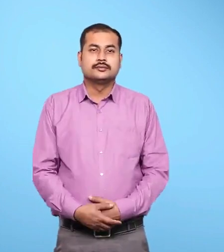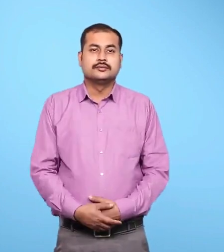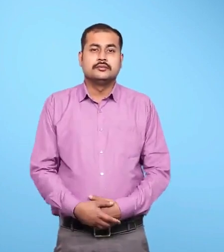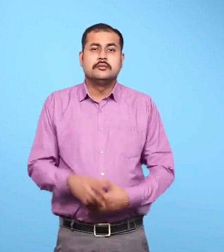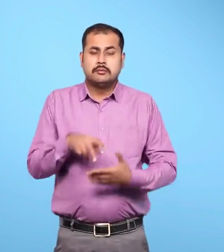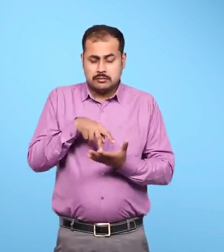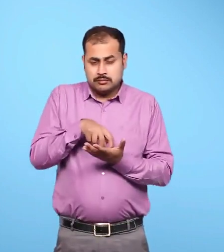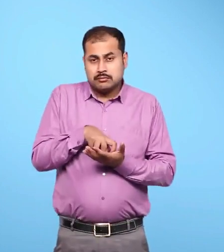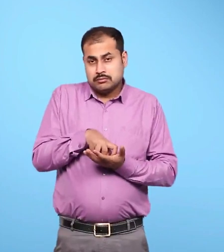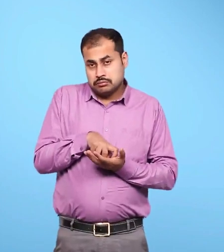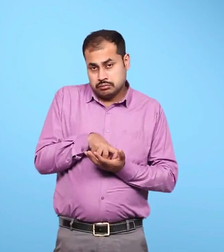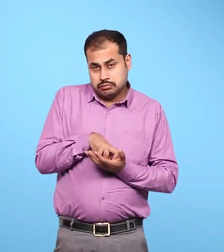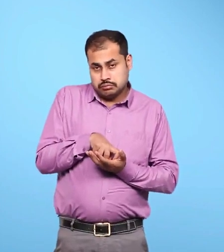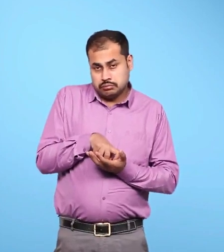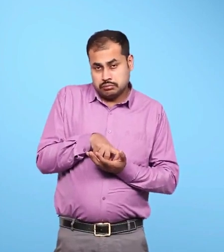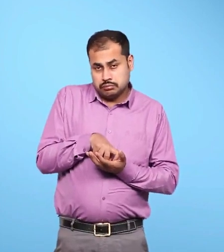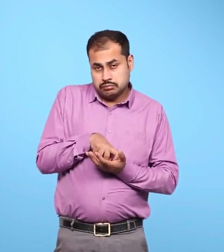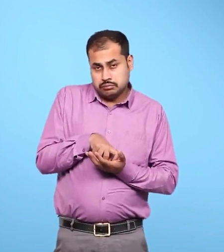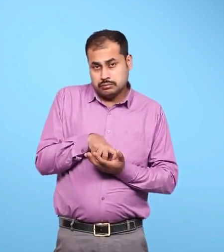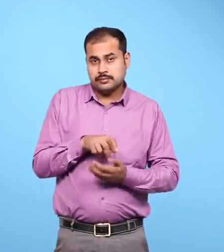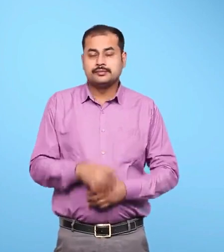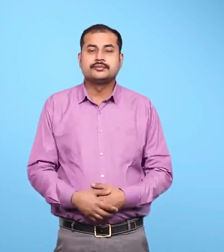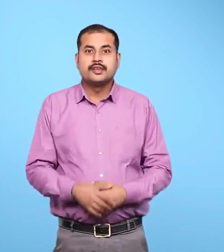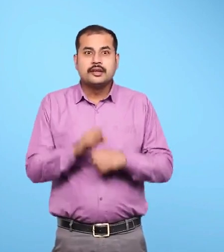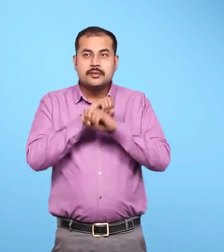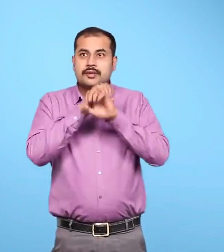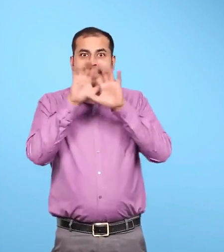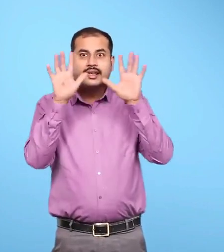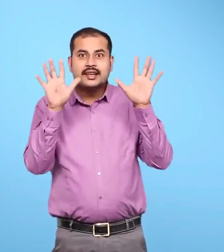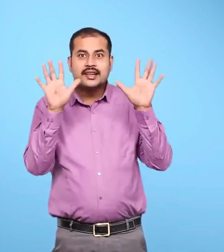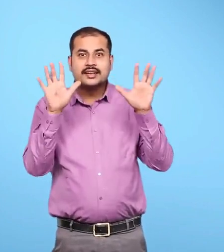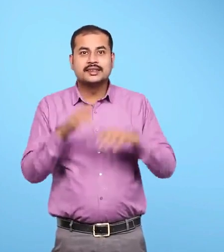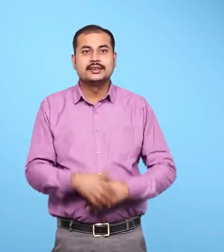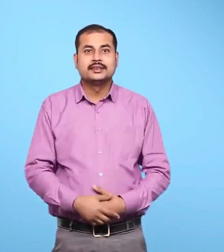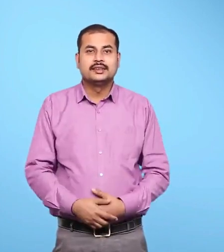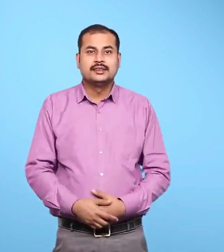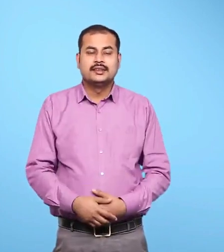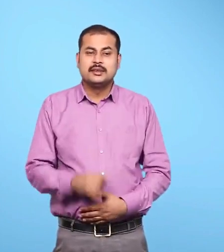Dreary Bright Bad